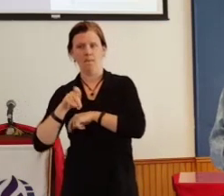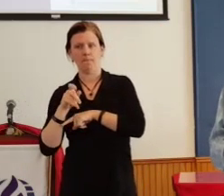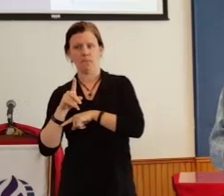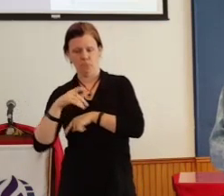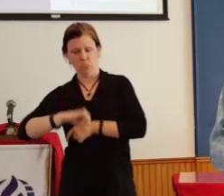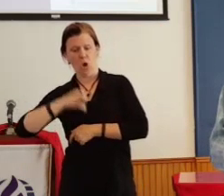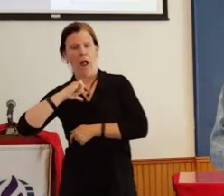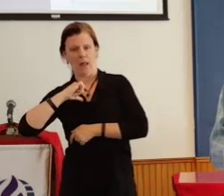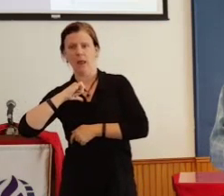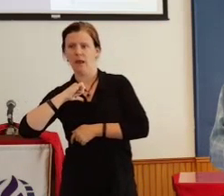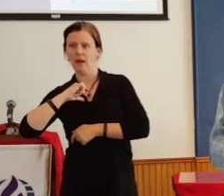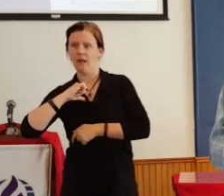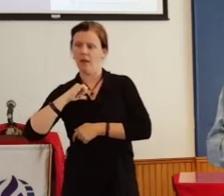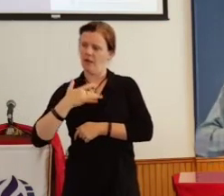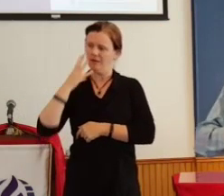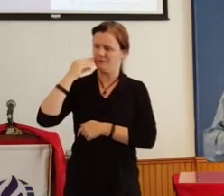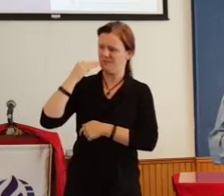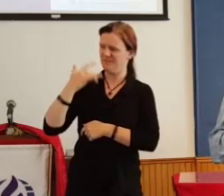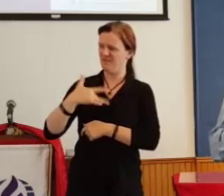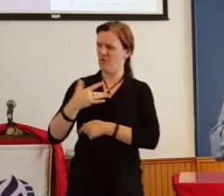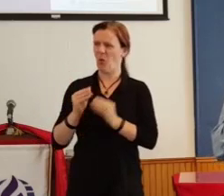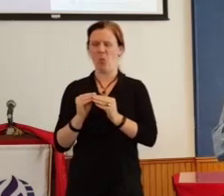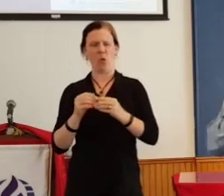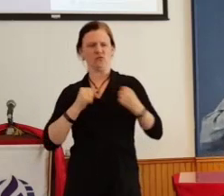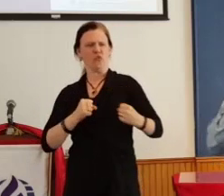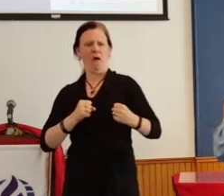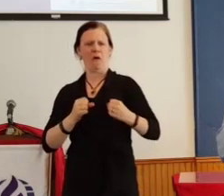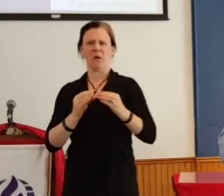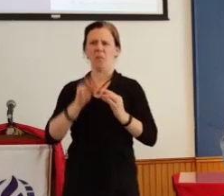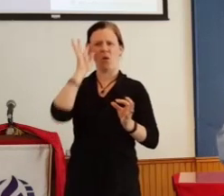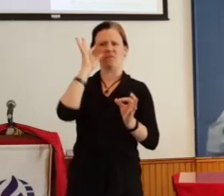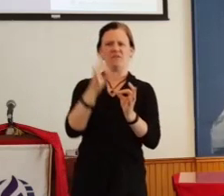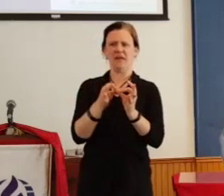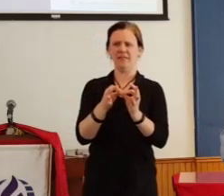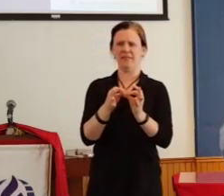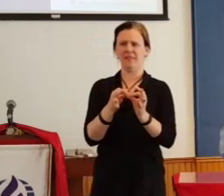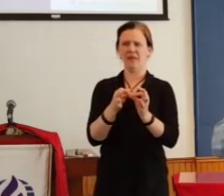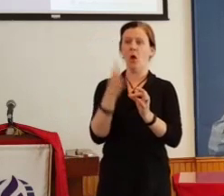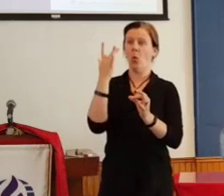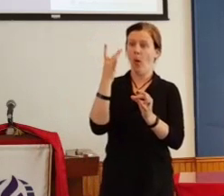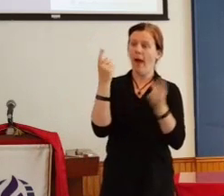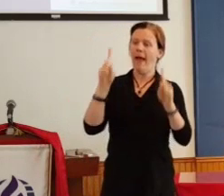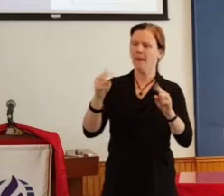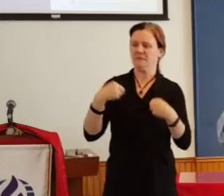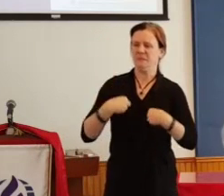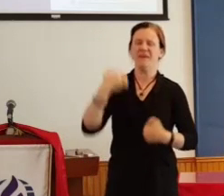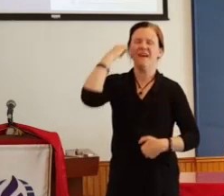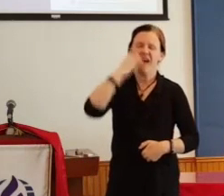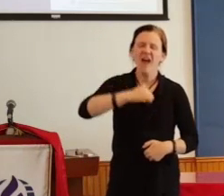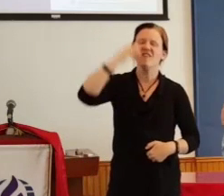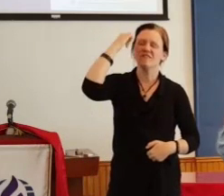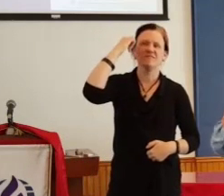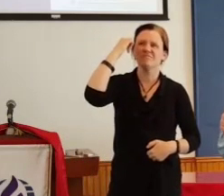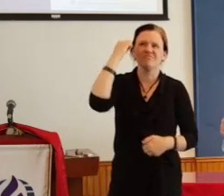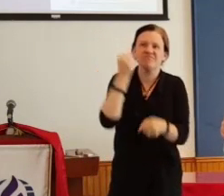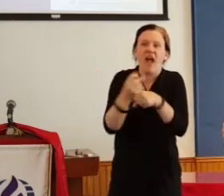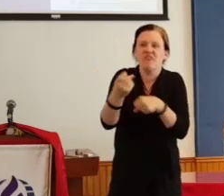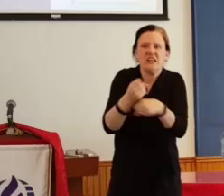faith. I know because that happens to me year after year, no matter who I talk with at the booth,